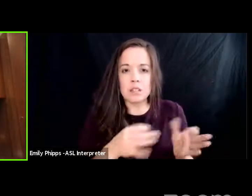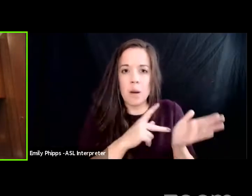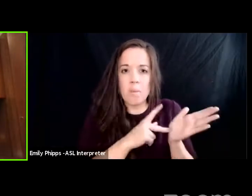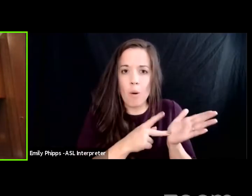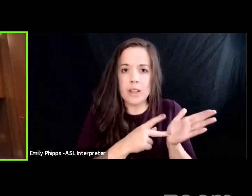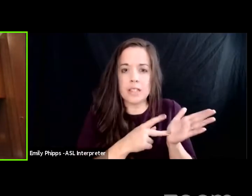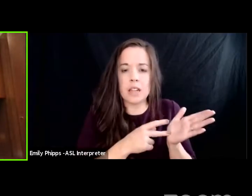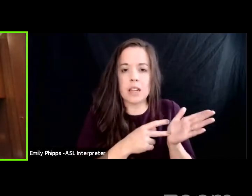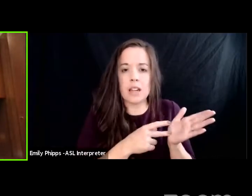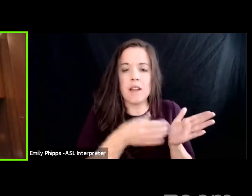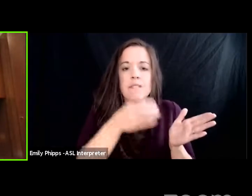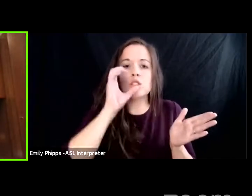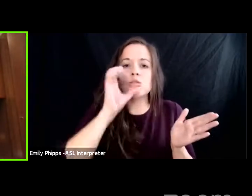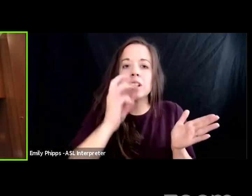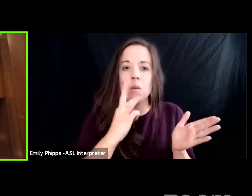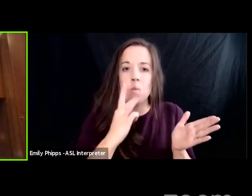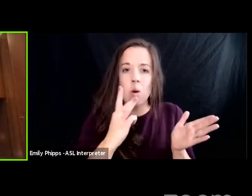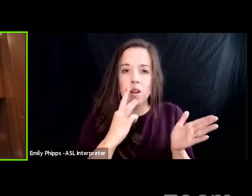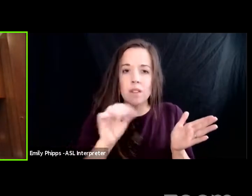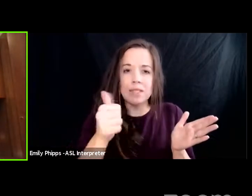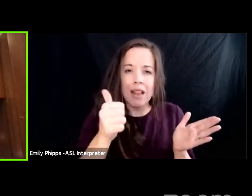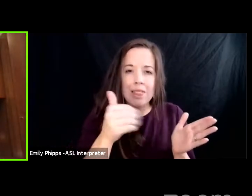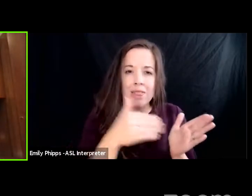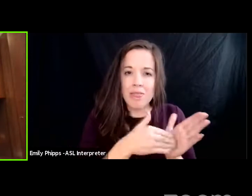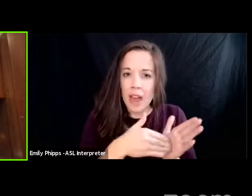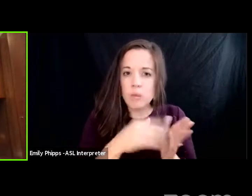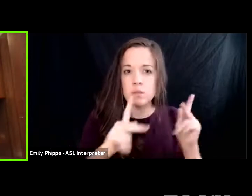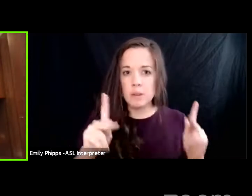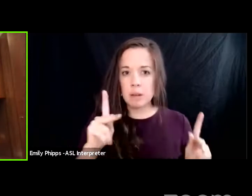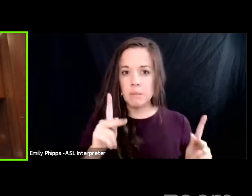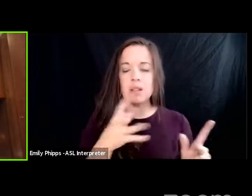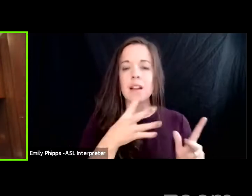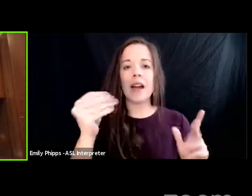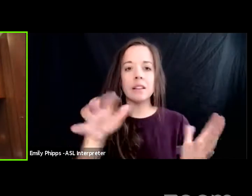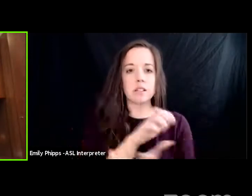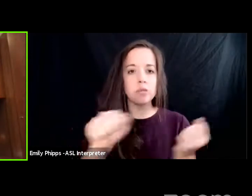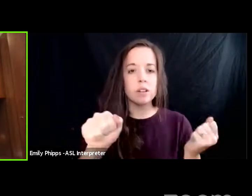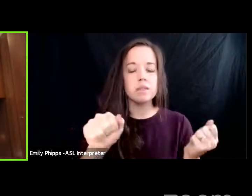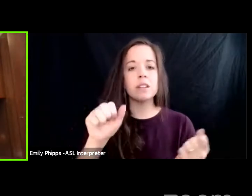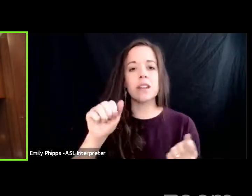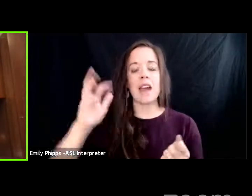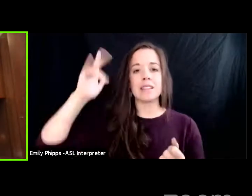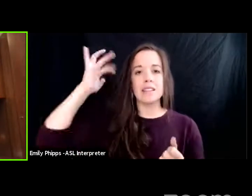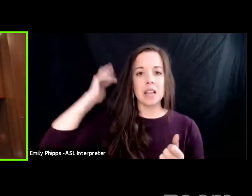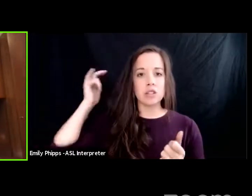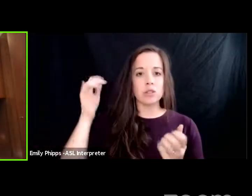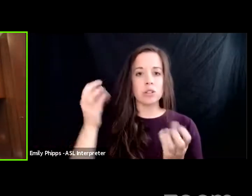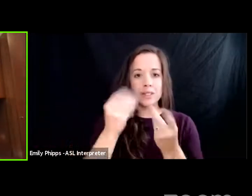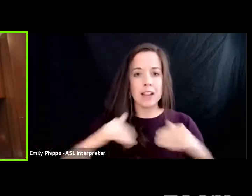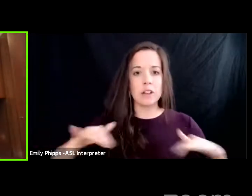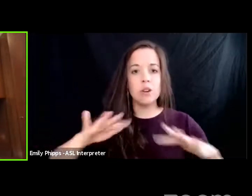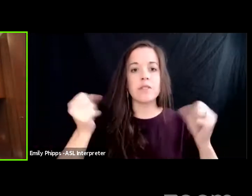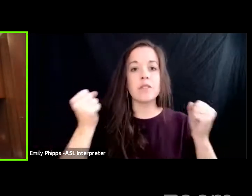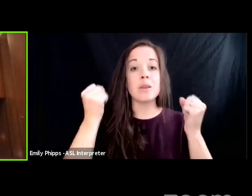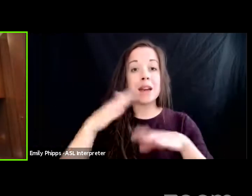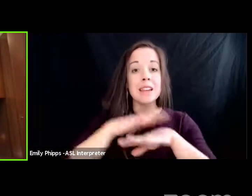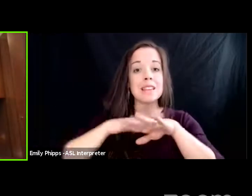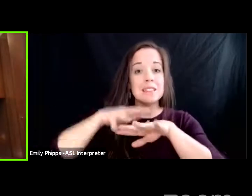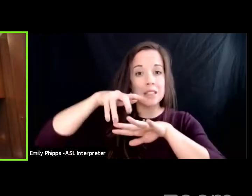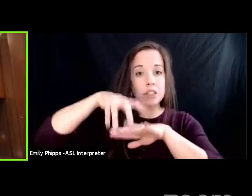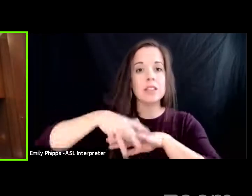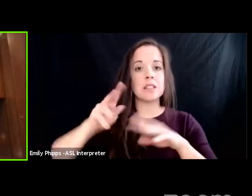of tens of thousands of people and the destruction of ancestral territory for many indigenous ethnicities